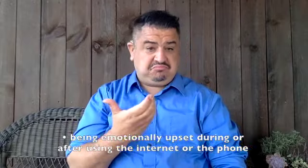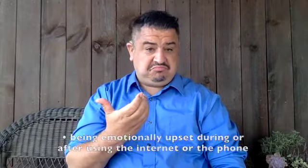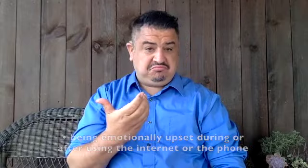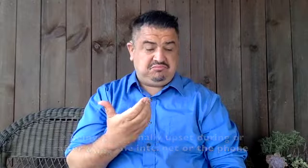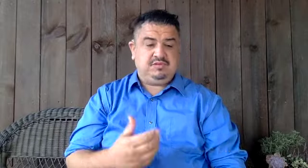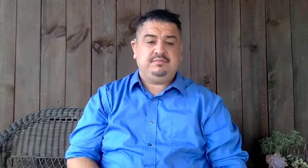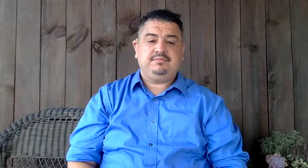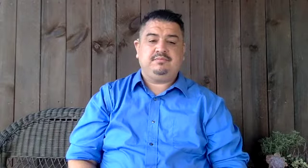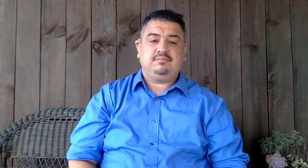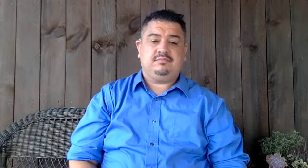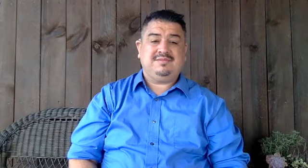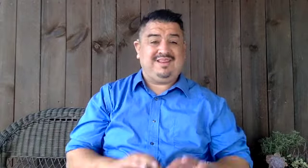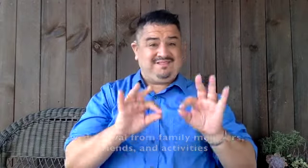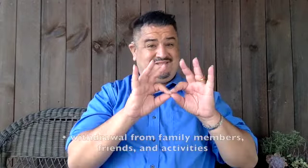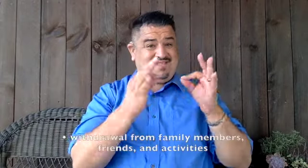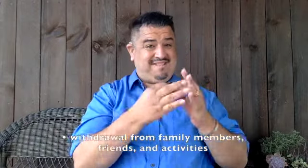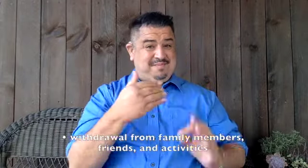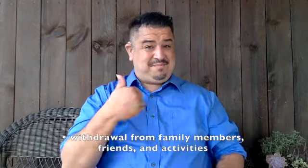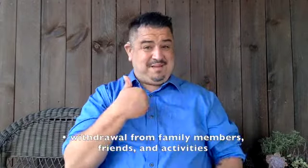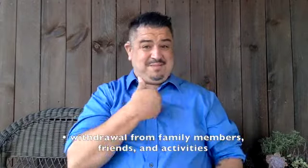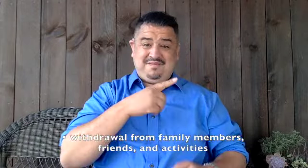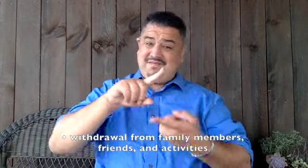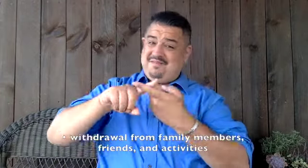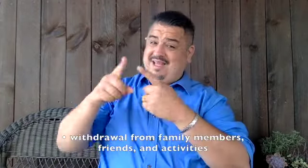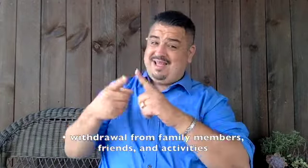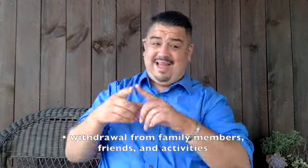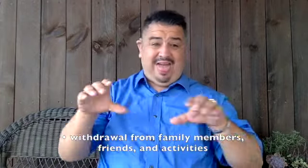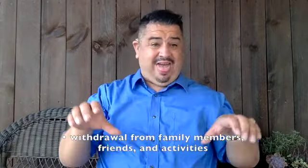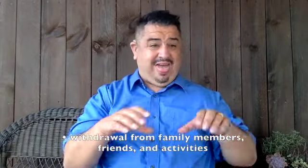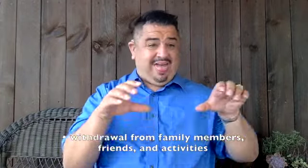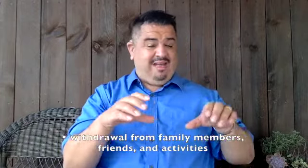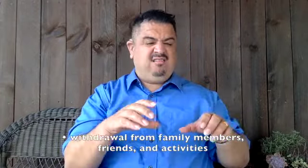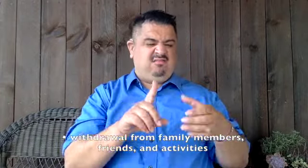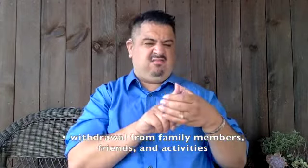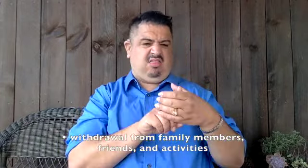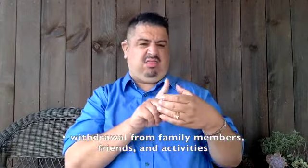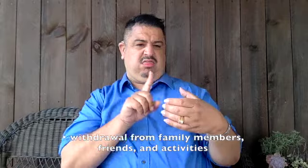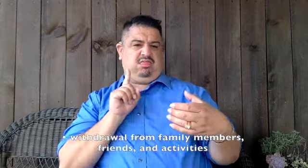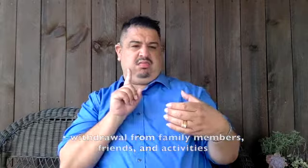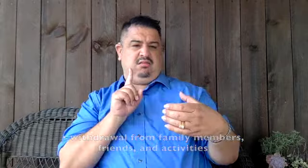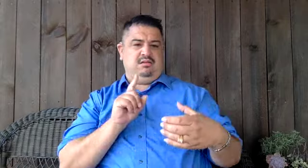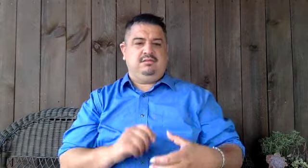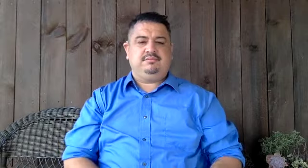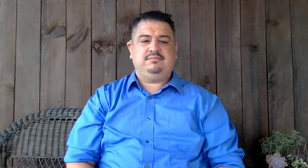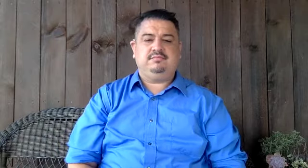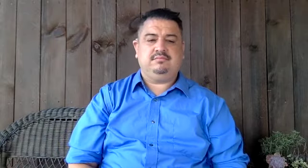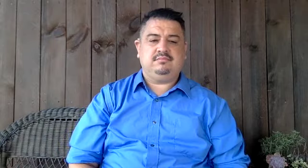withdraw from family members friends and activities